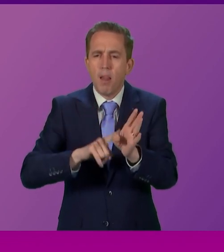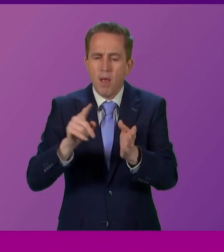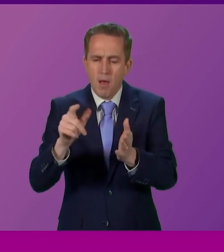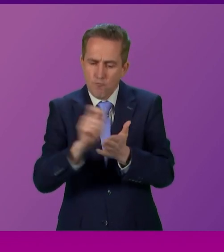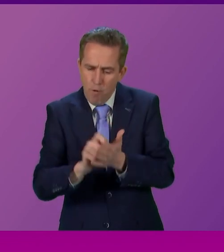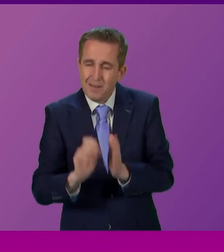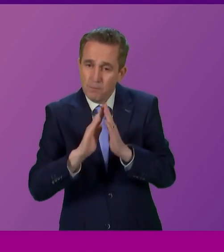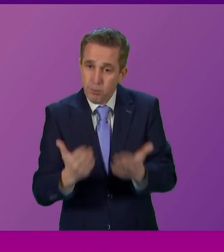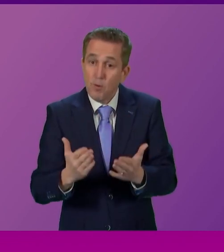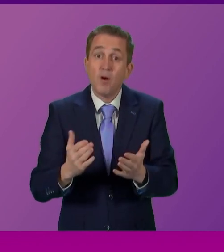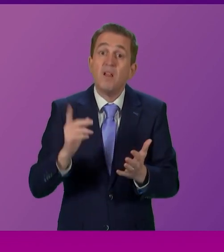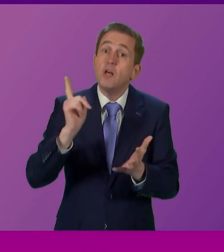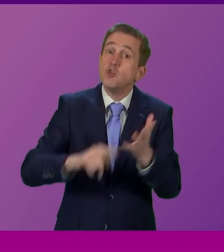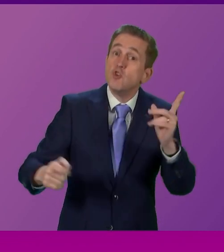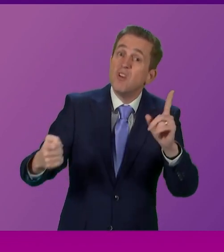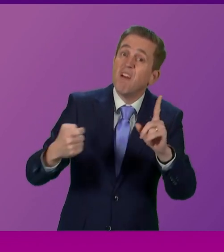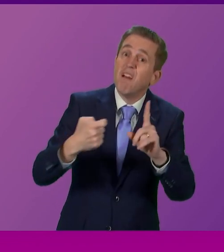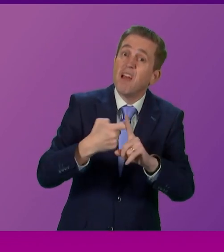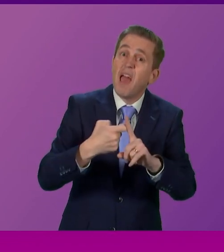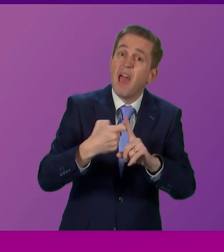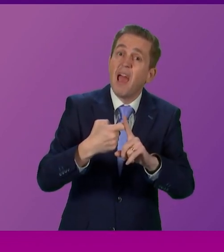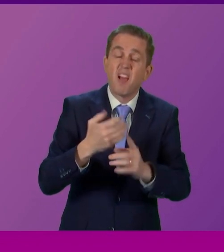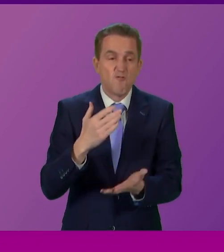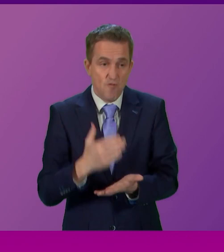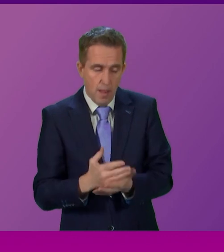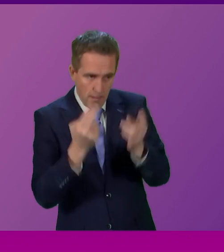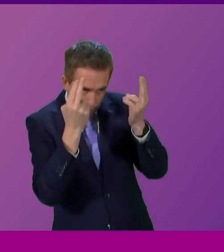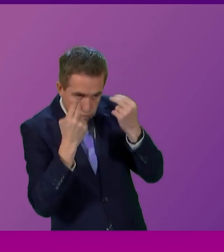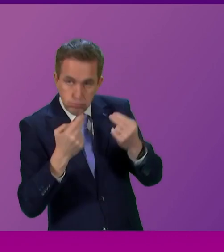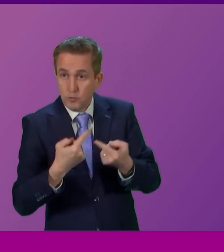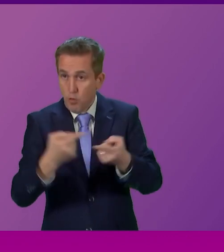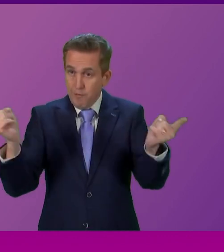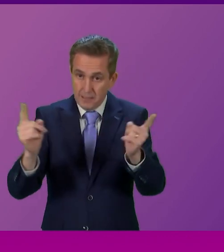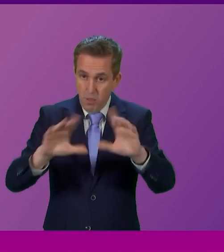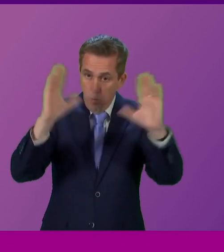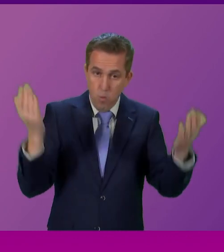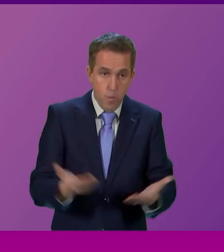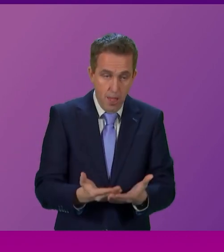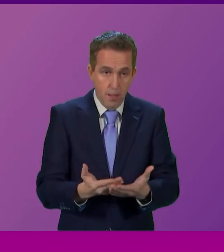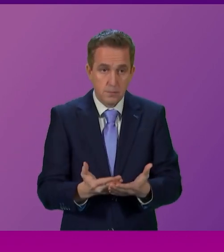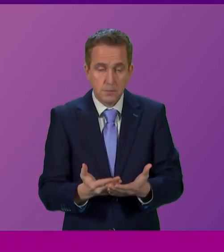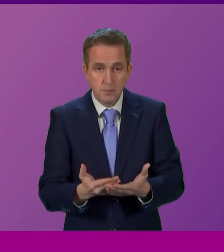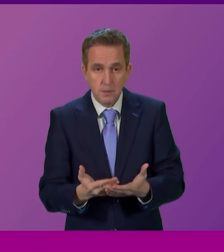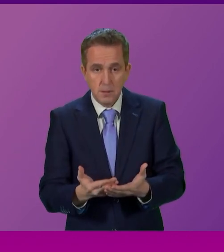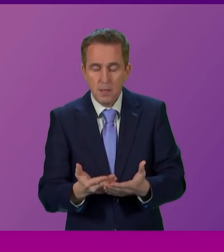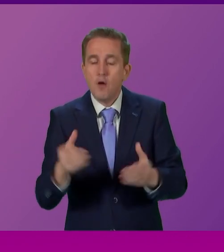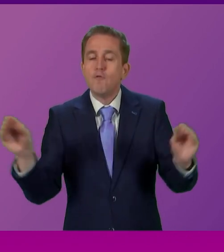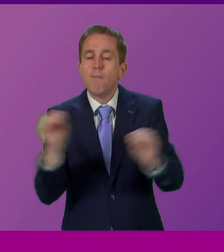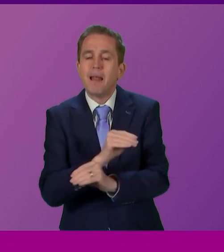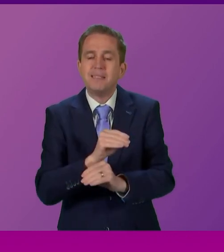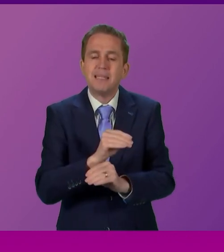The UK has become a mere butler to the world with facilitation of corruption, replacing the exploitation